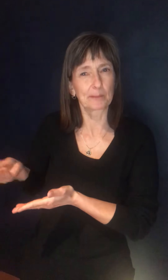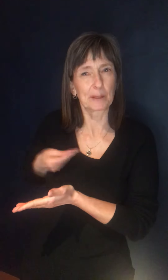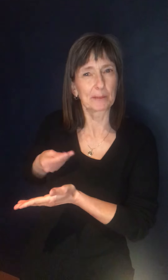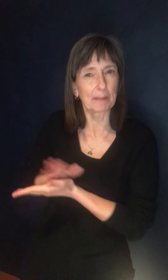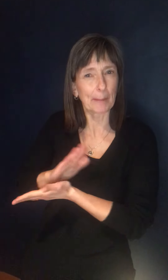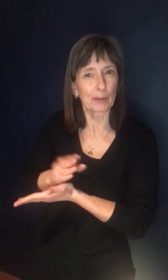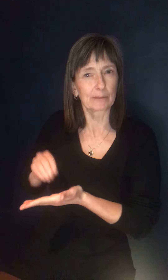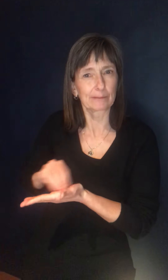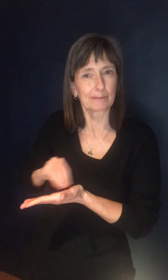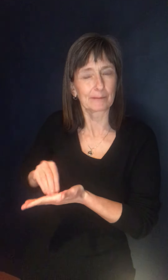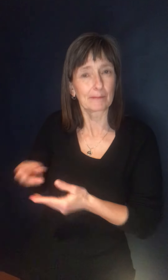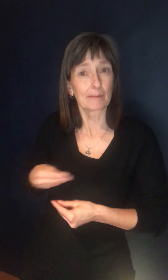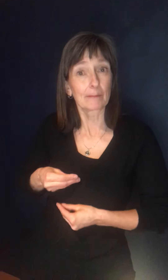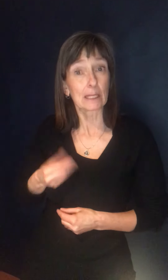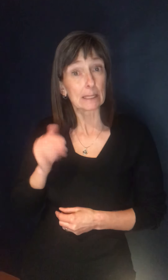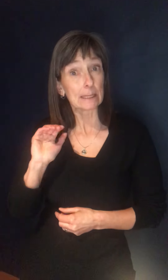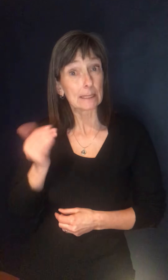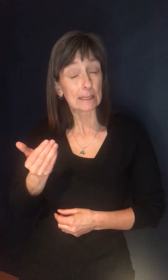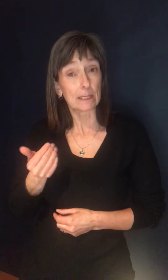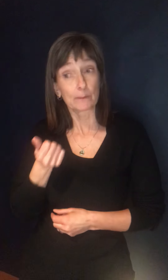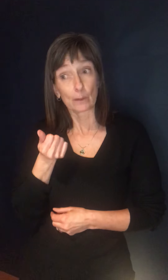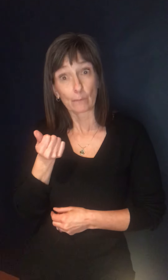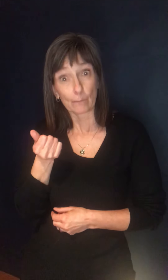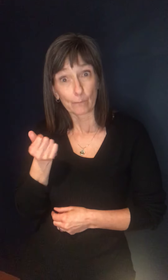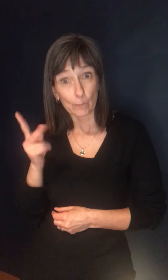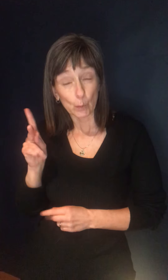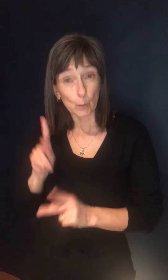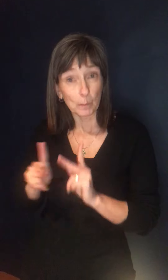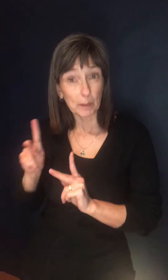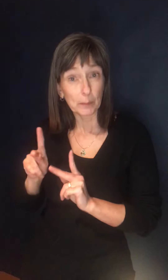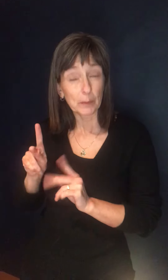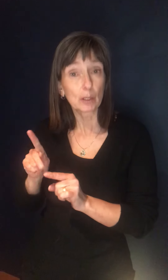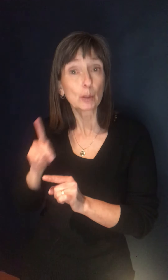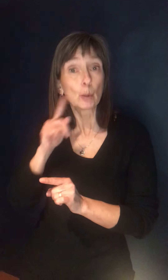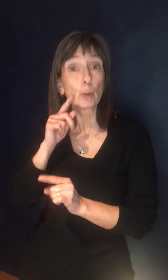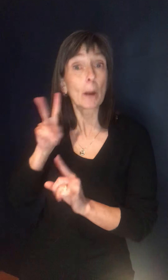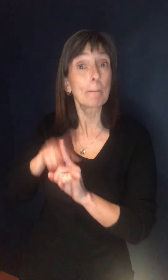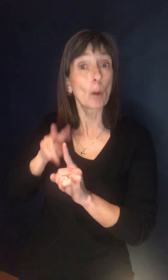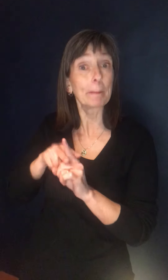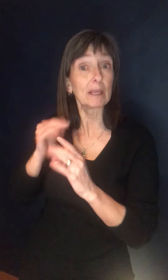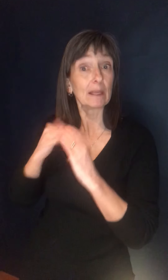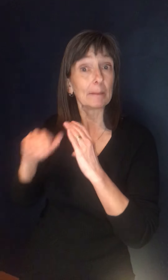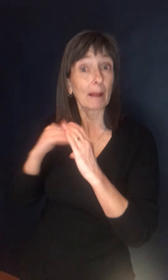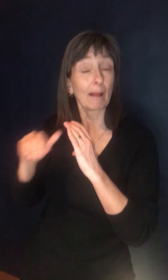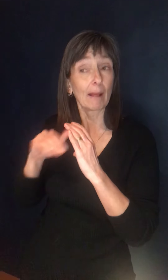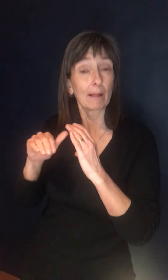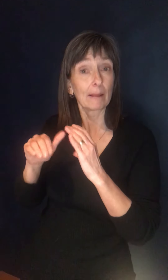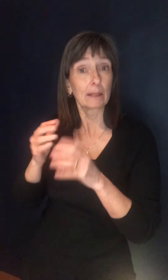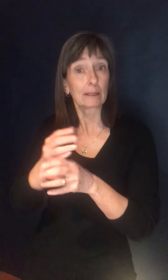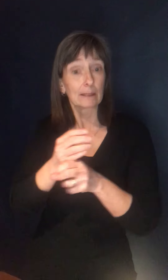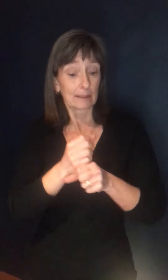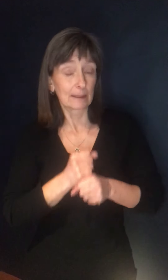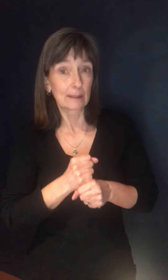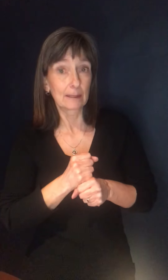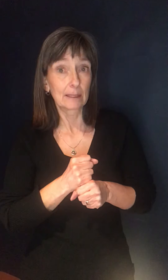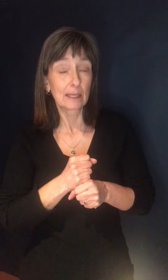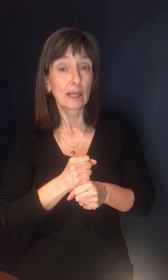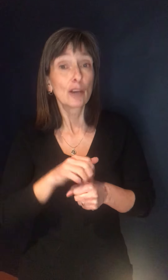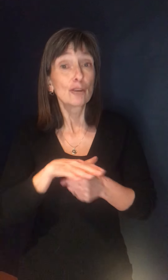uh, modest number of individuals who are receiving appointments by email are finding the email from the regional health authorities in their